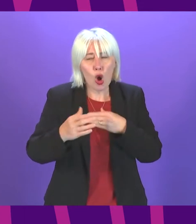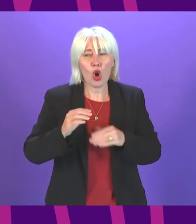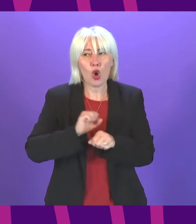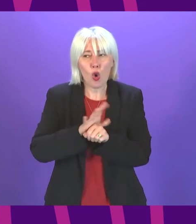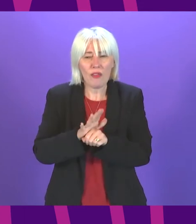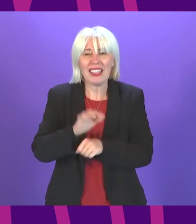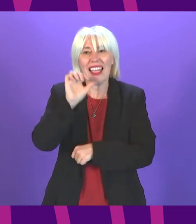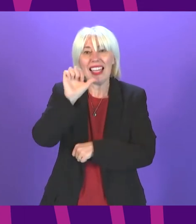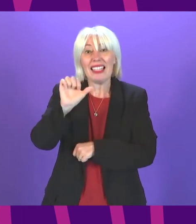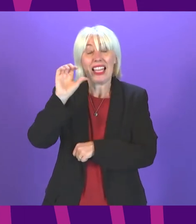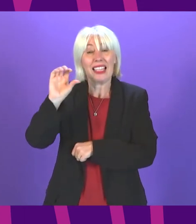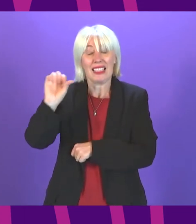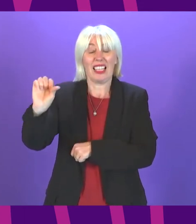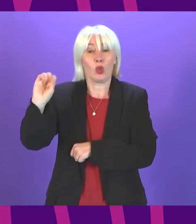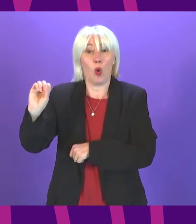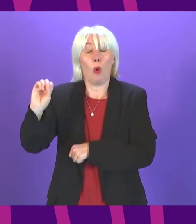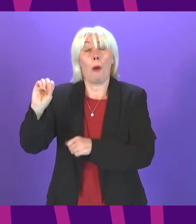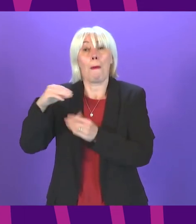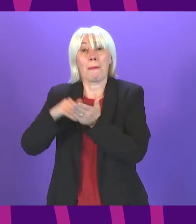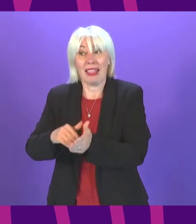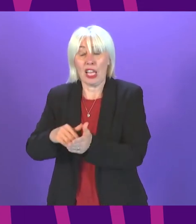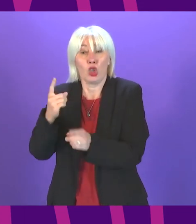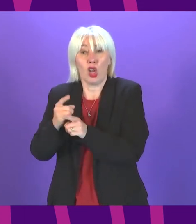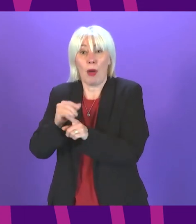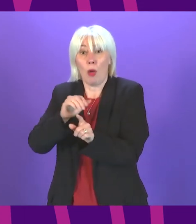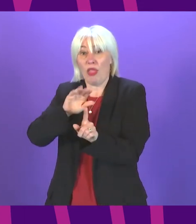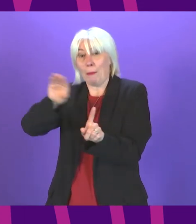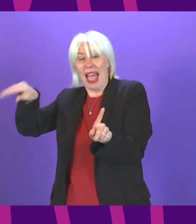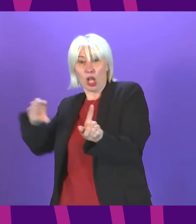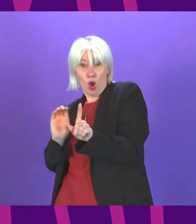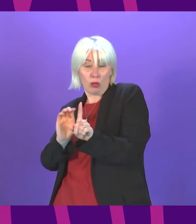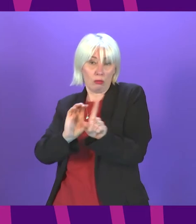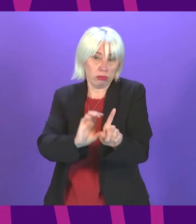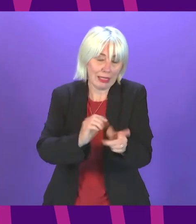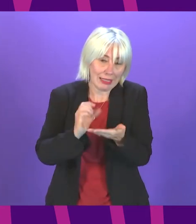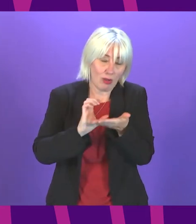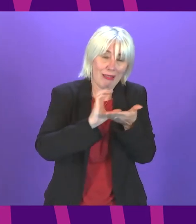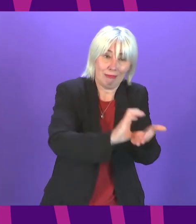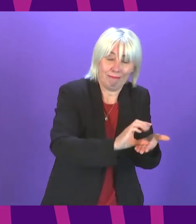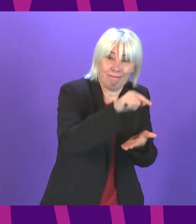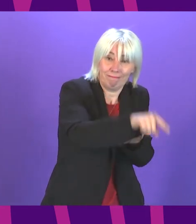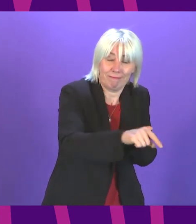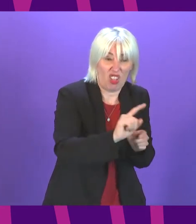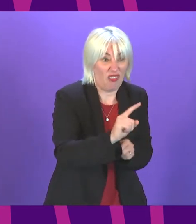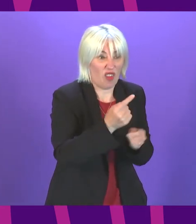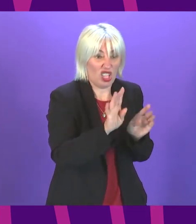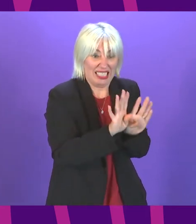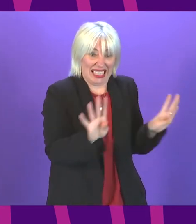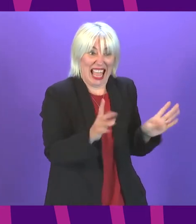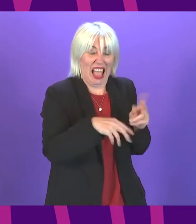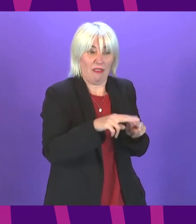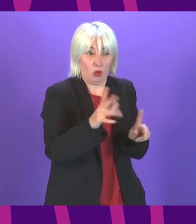was just to deal with the backlog that our NHS is facing and to help those frontline staff achieve what they are being asked to achieve